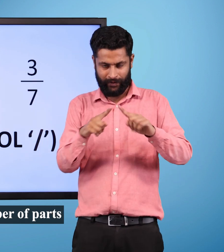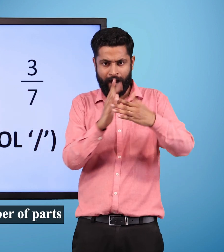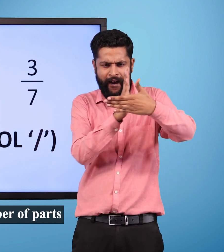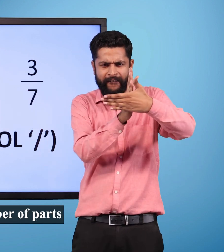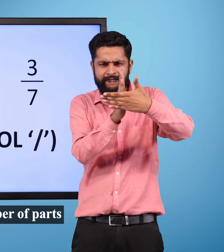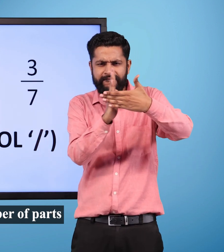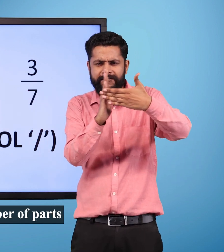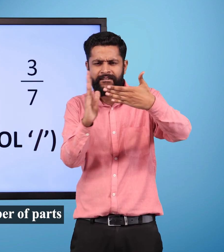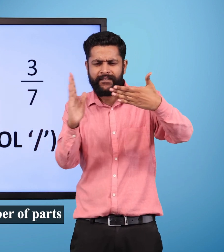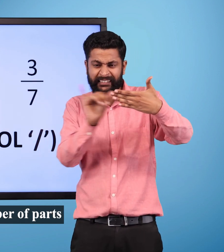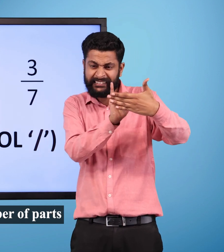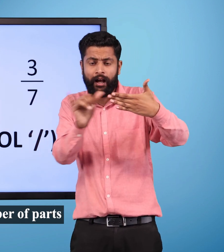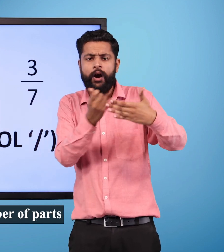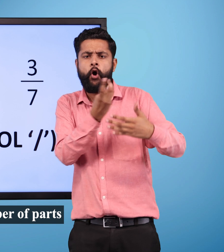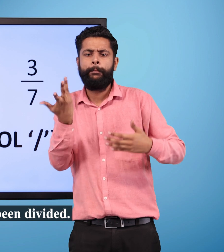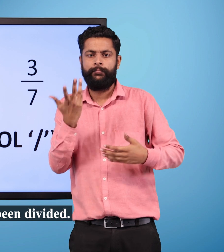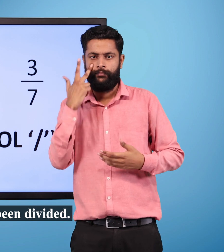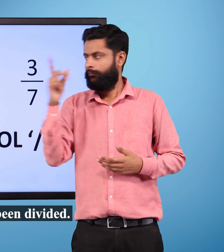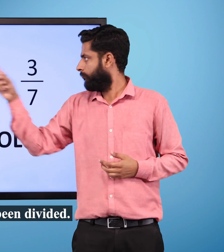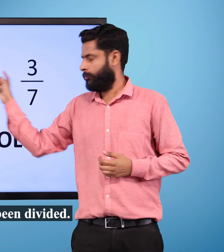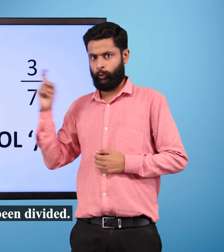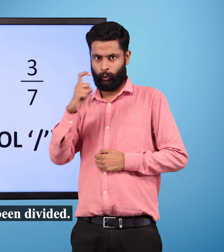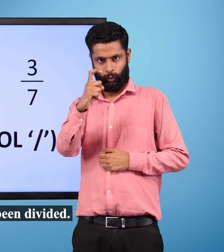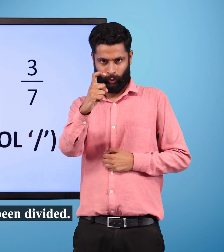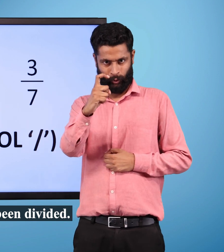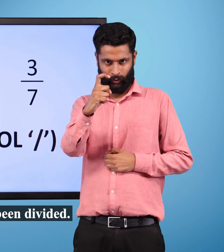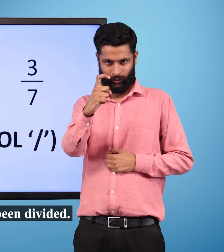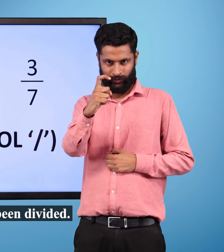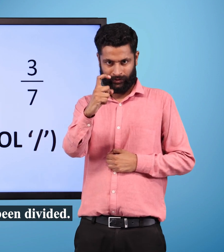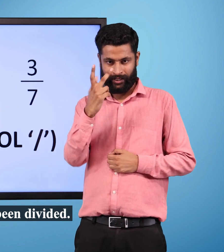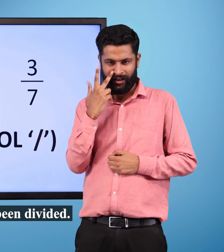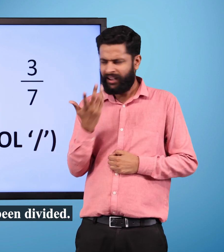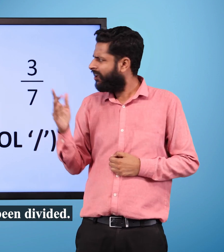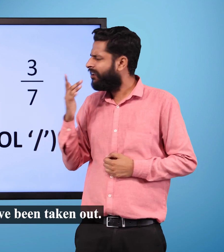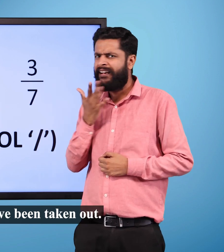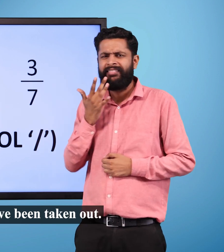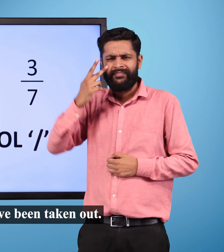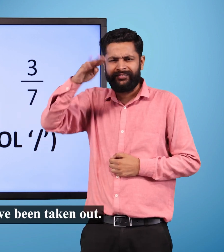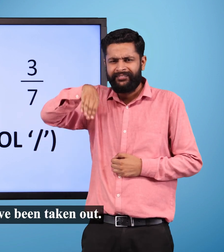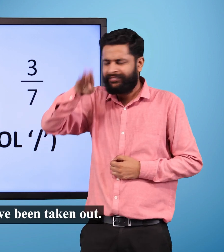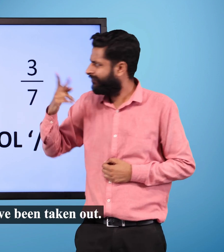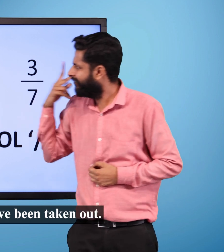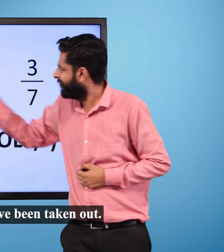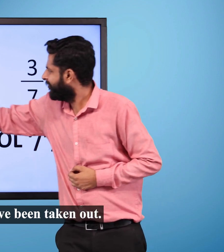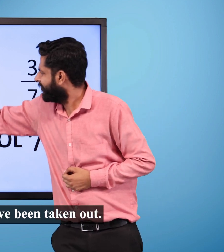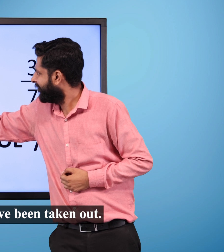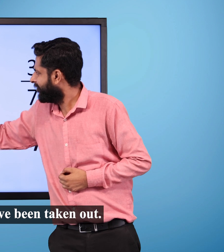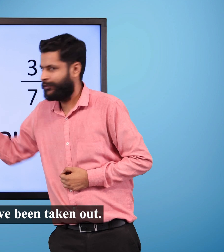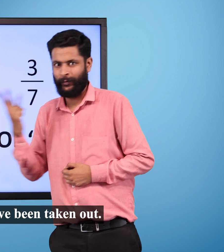is the total number of parts into which the whole has been divided three refers to the parts that have been